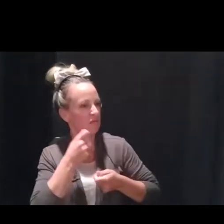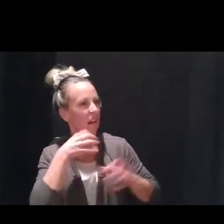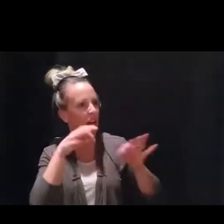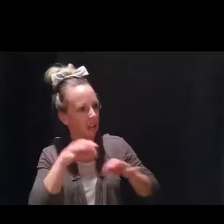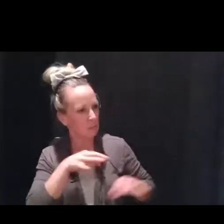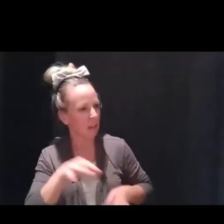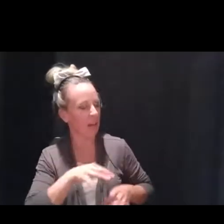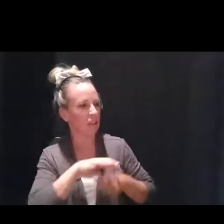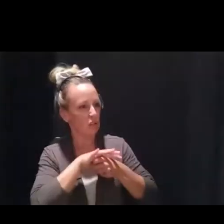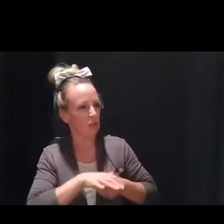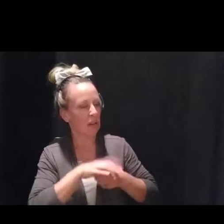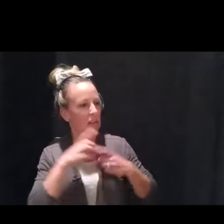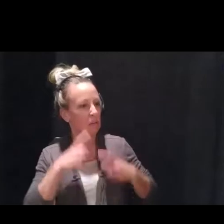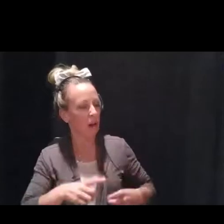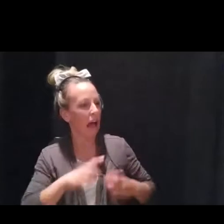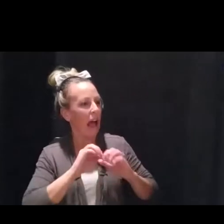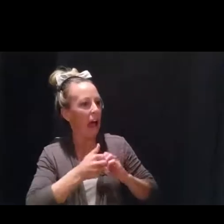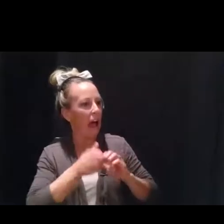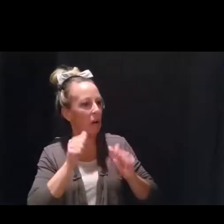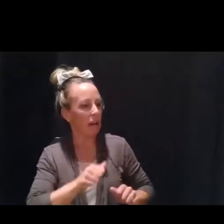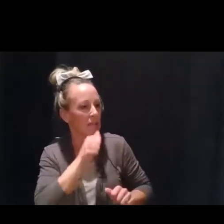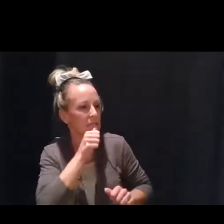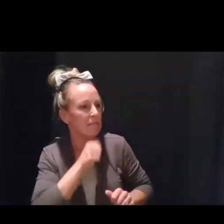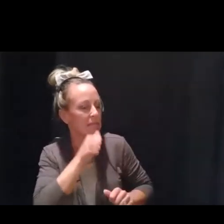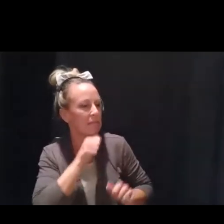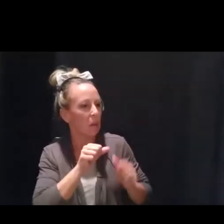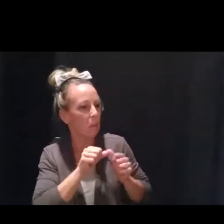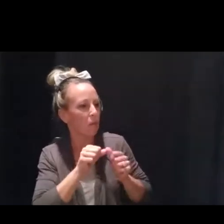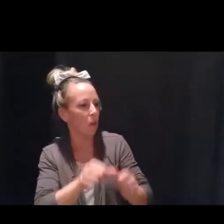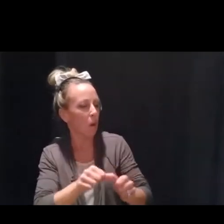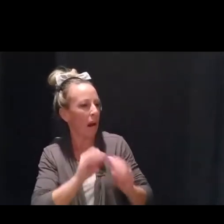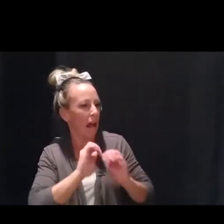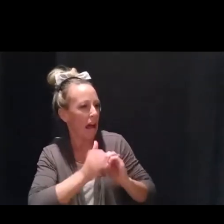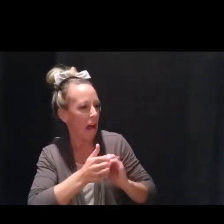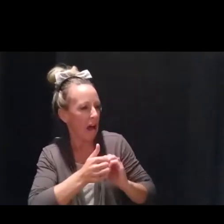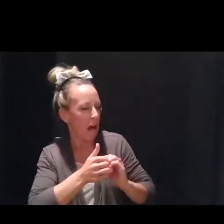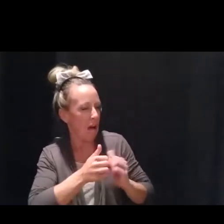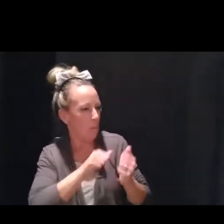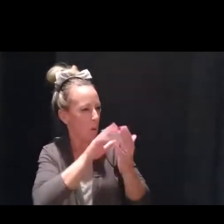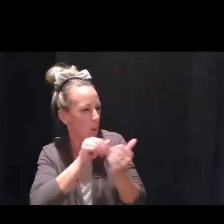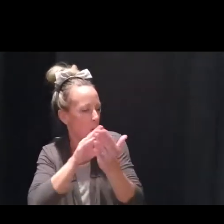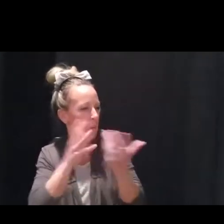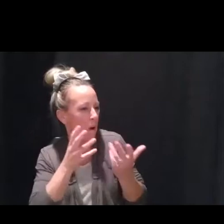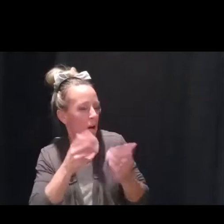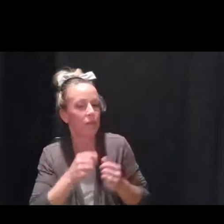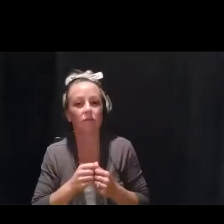stress, ways that we can kind of use this and be resilient and move forward as a result? Yeah, let's talk about being resilient. Let's talk about